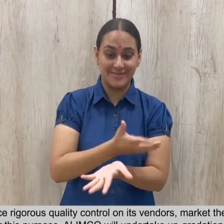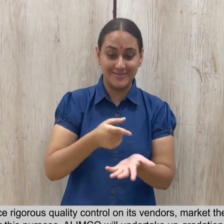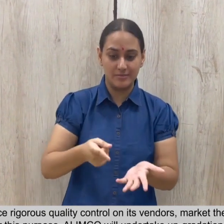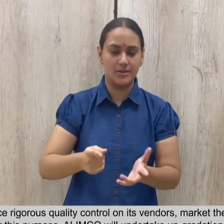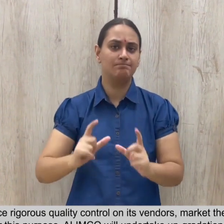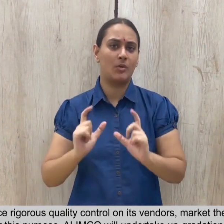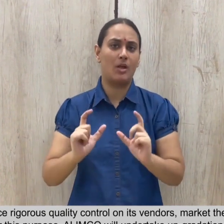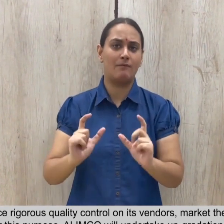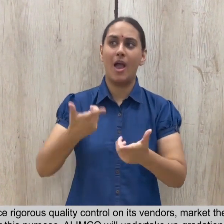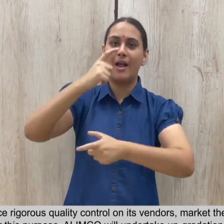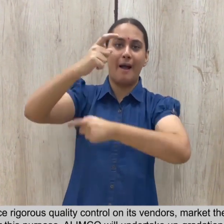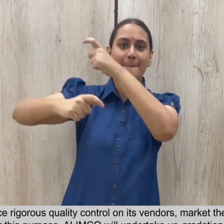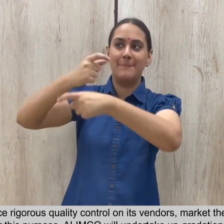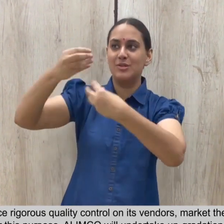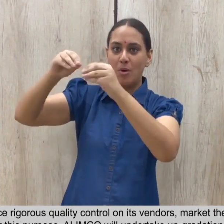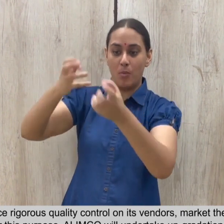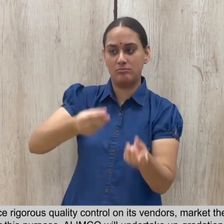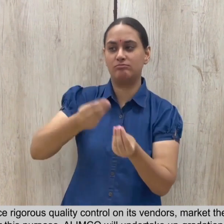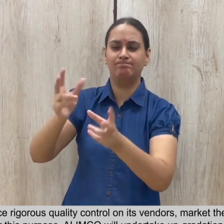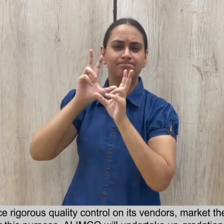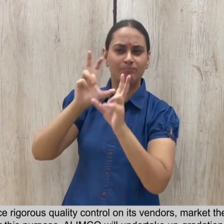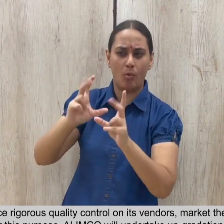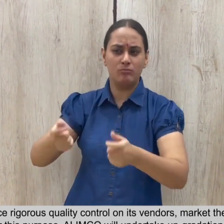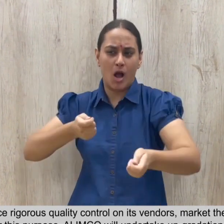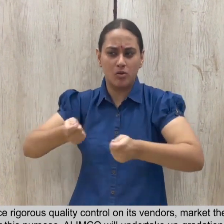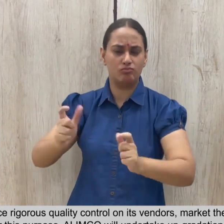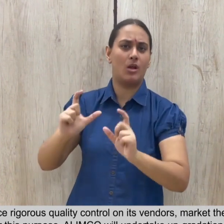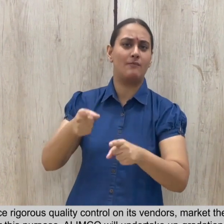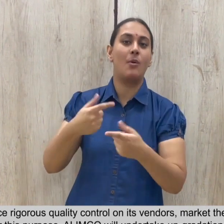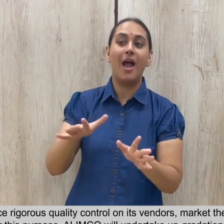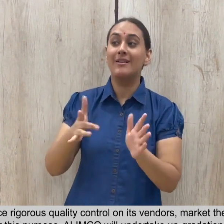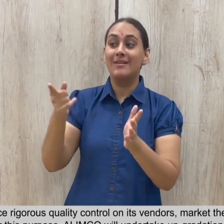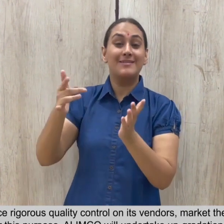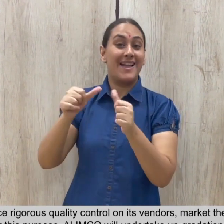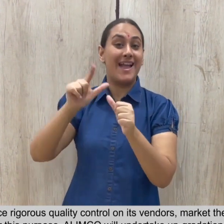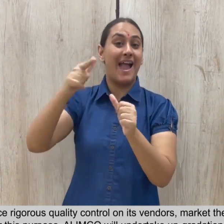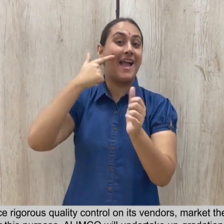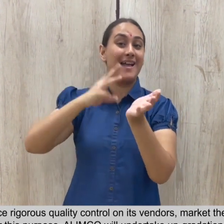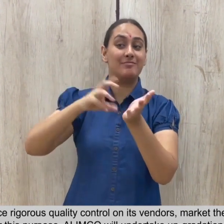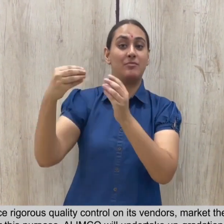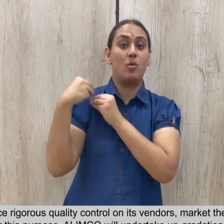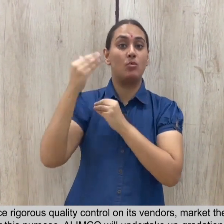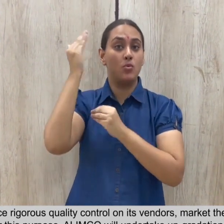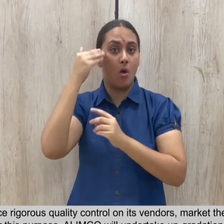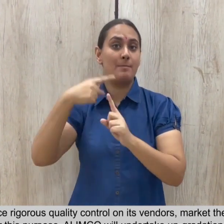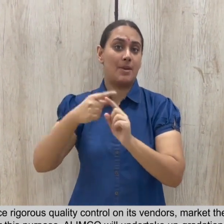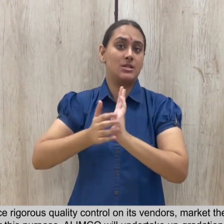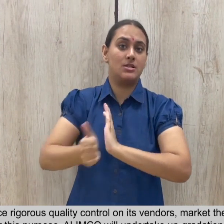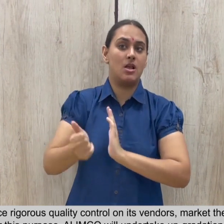quality control on its vendors, market the products through chain of retailers and so on. For this